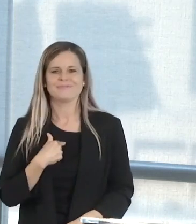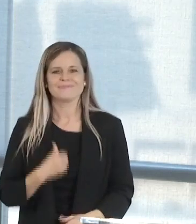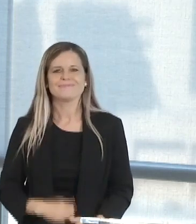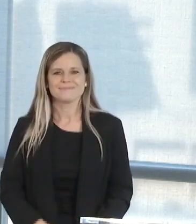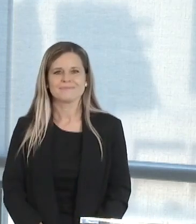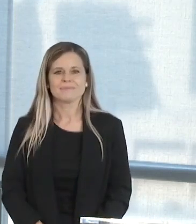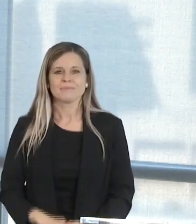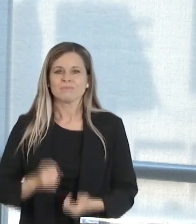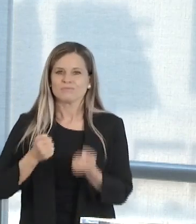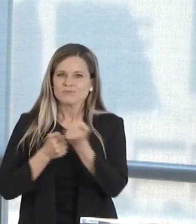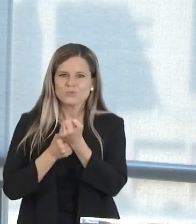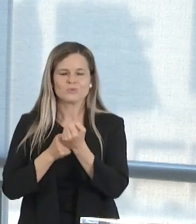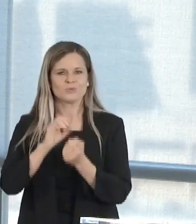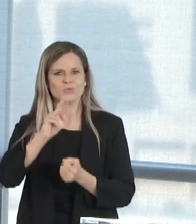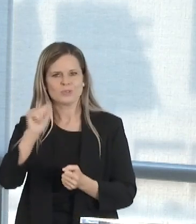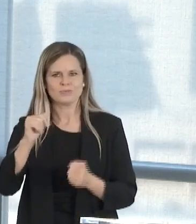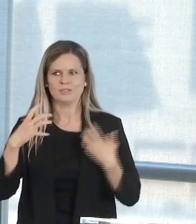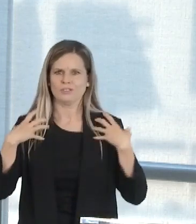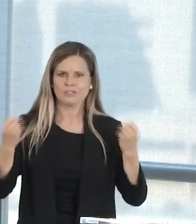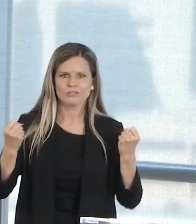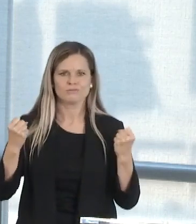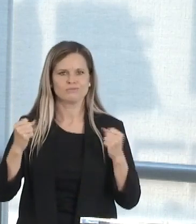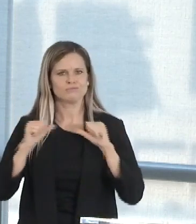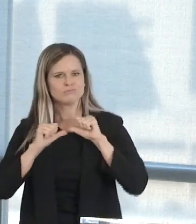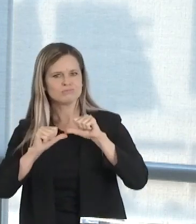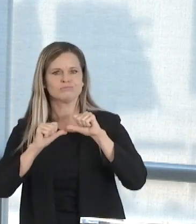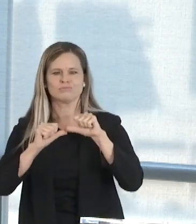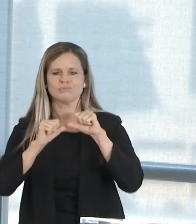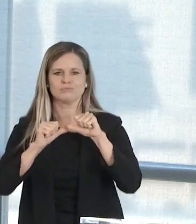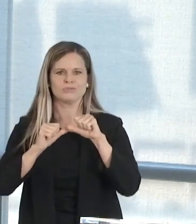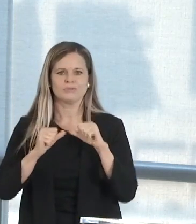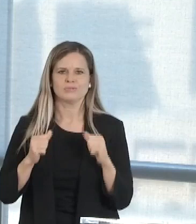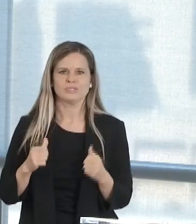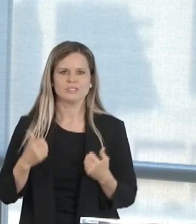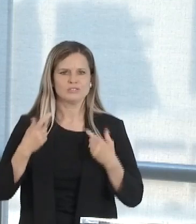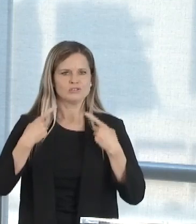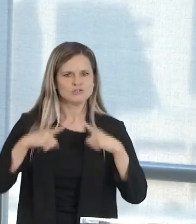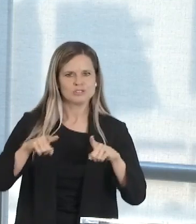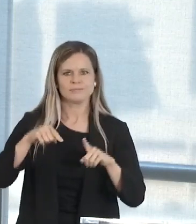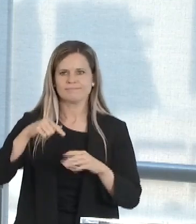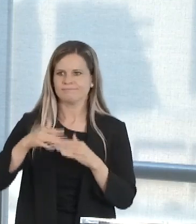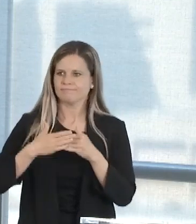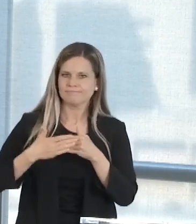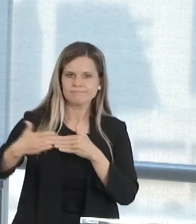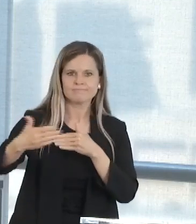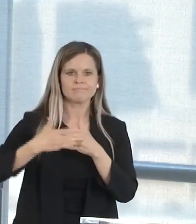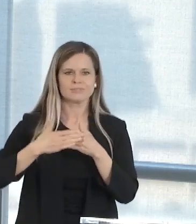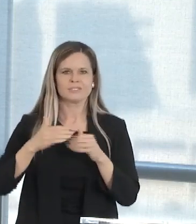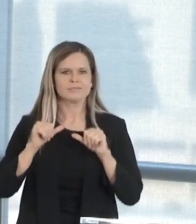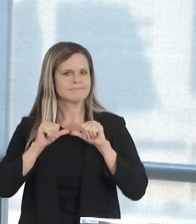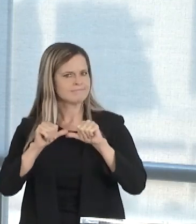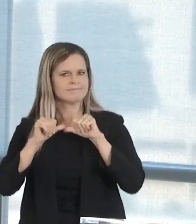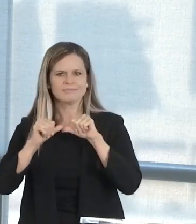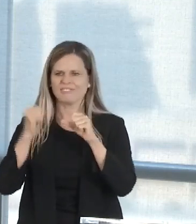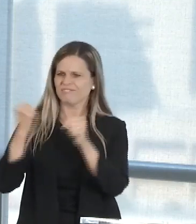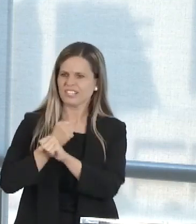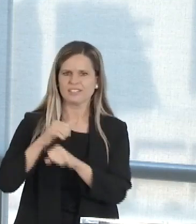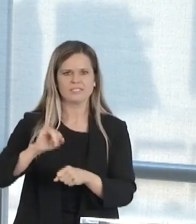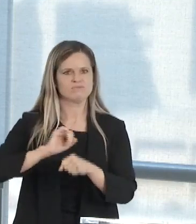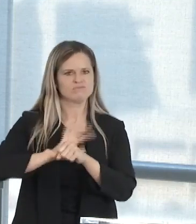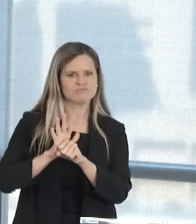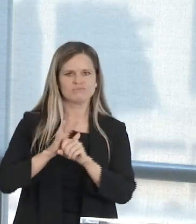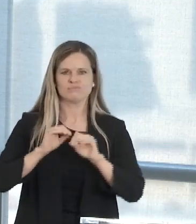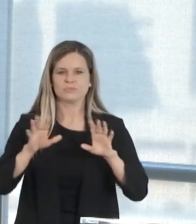Oklahomans before, during, and after this crisis. And I will continue to fight for the necessary resources to support OU Medicine